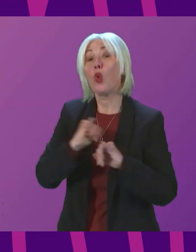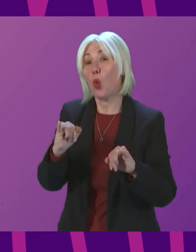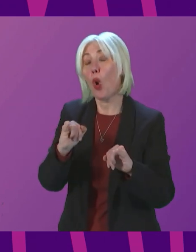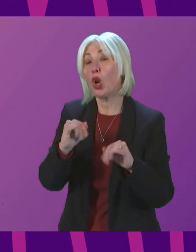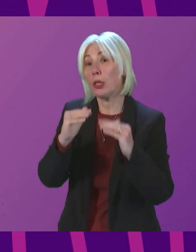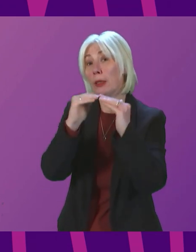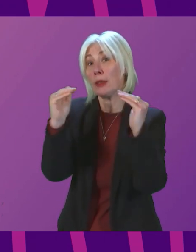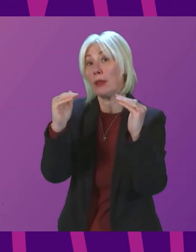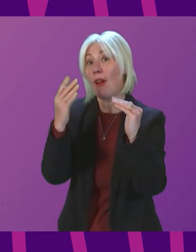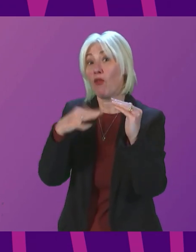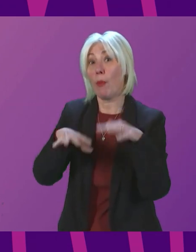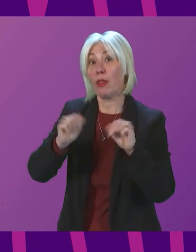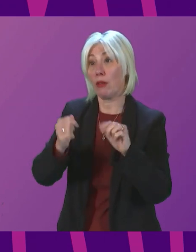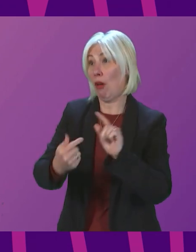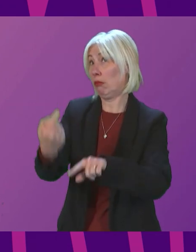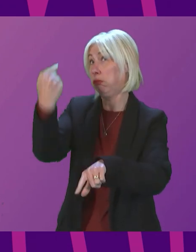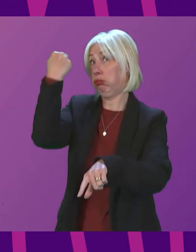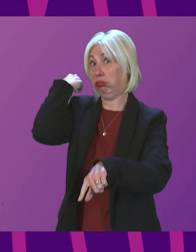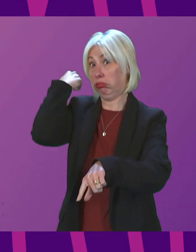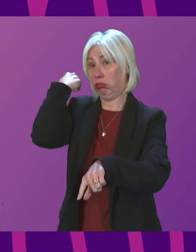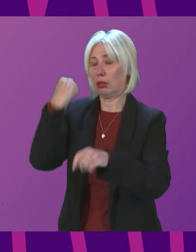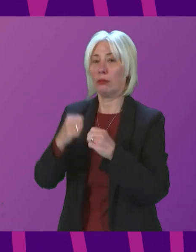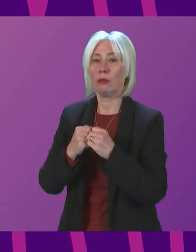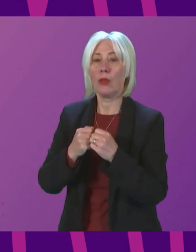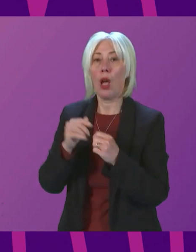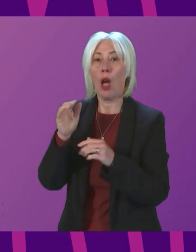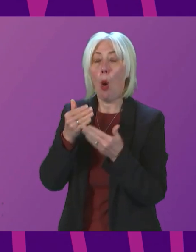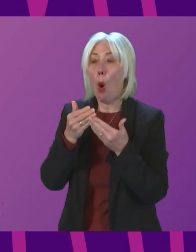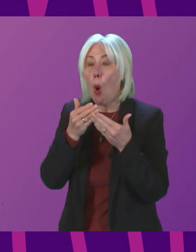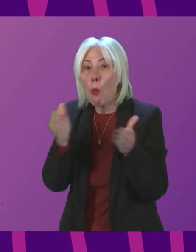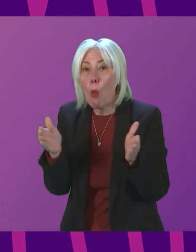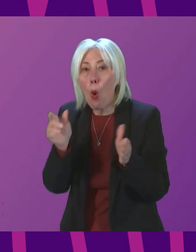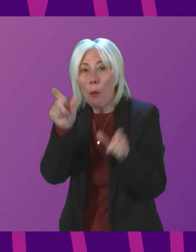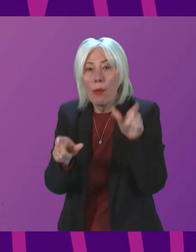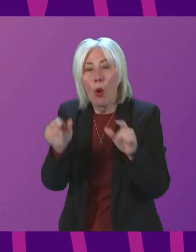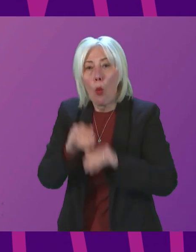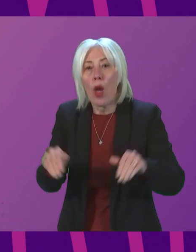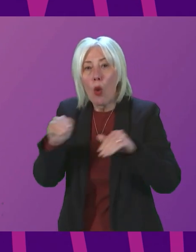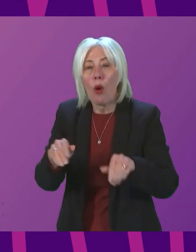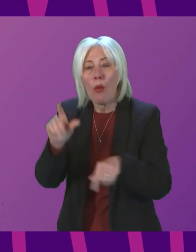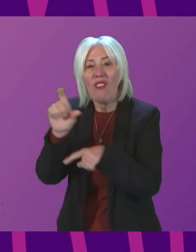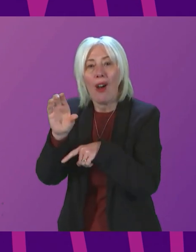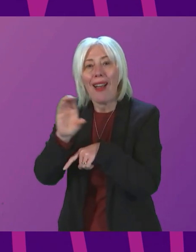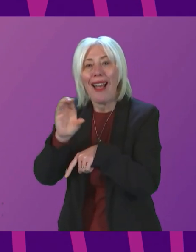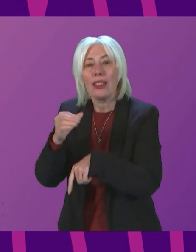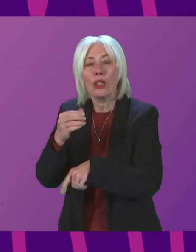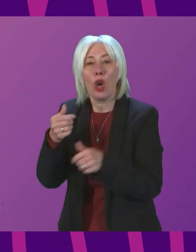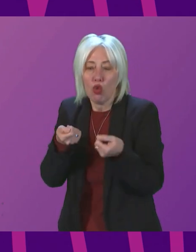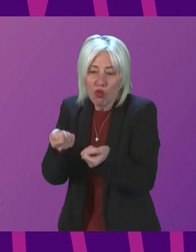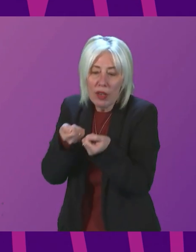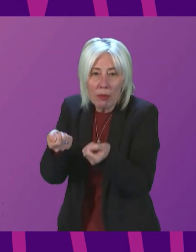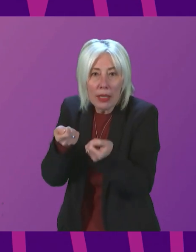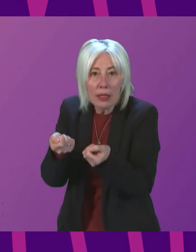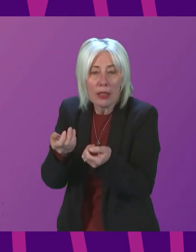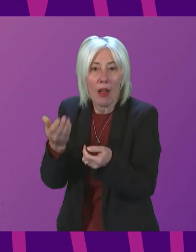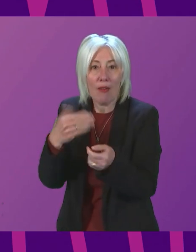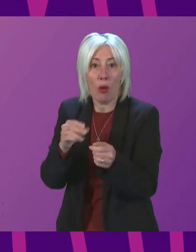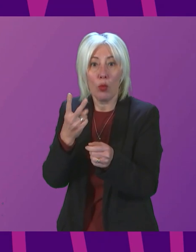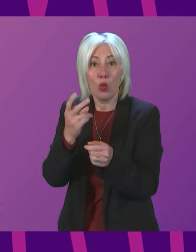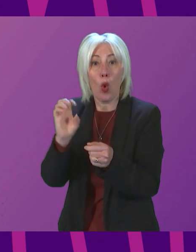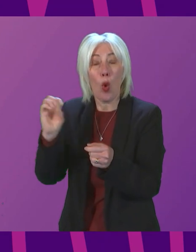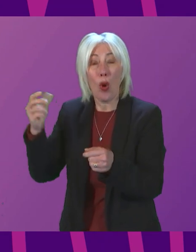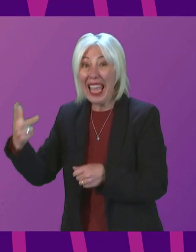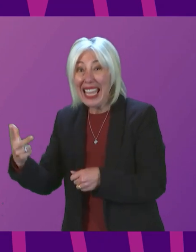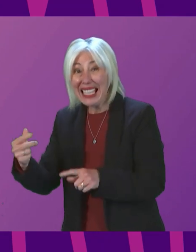since records began. More people are waiting longer for cancer treatment than at any point since 2008.